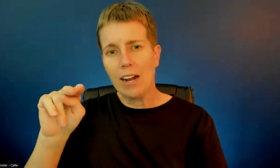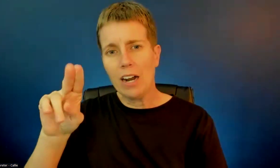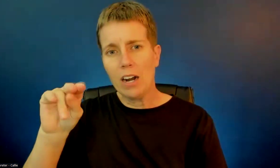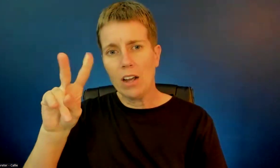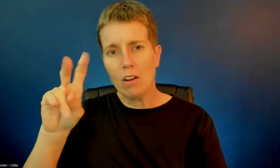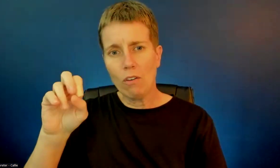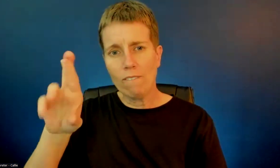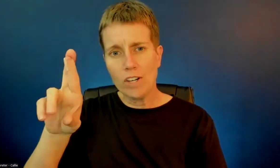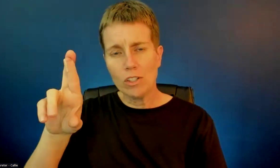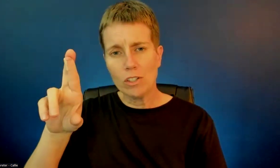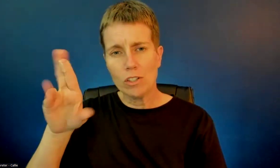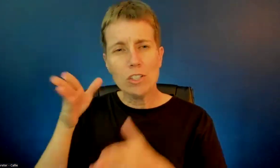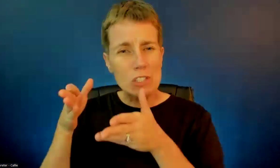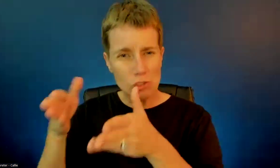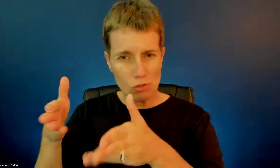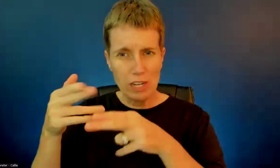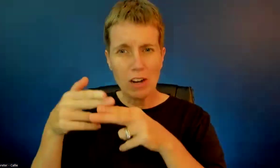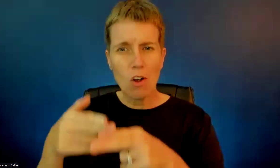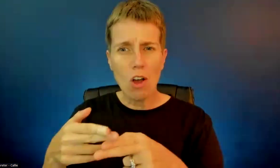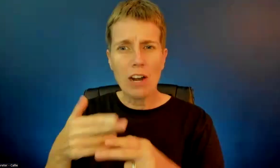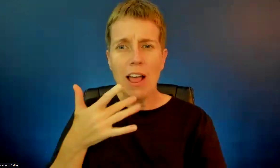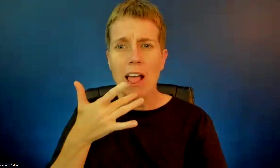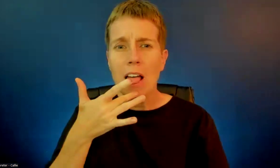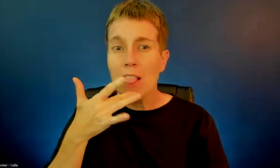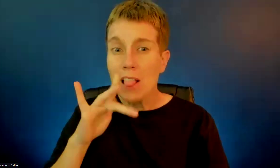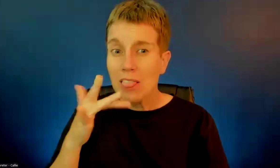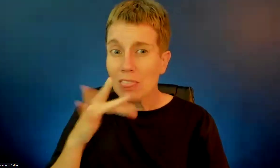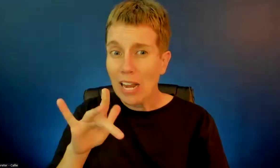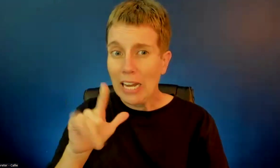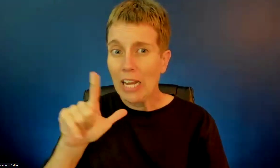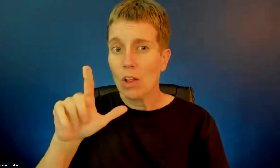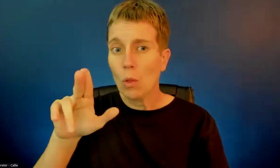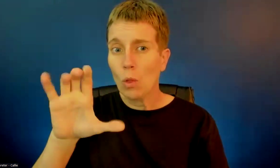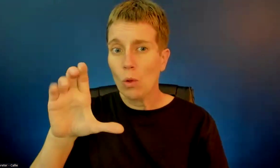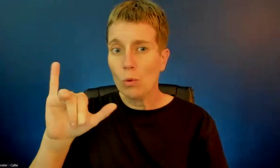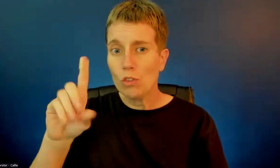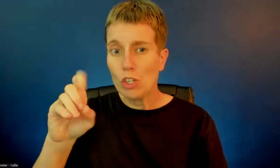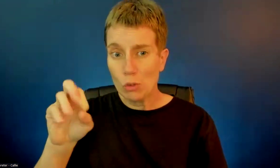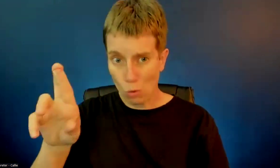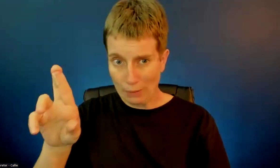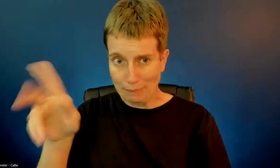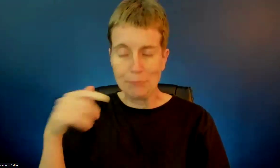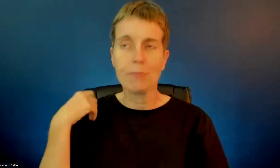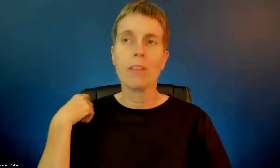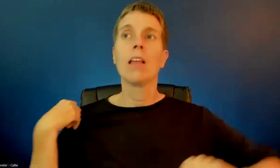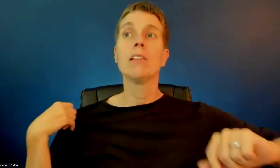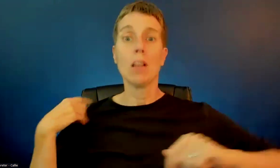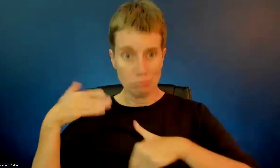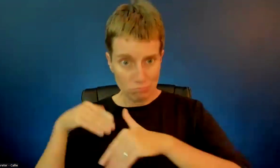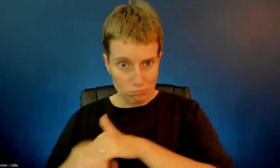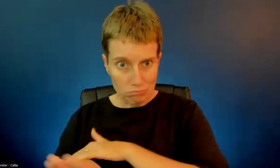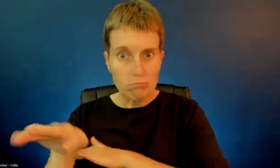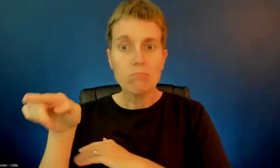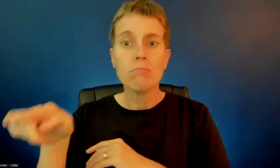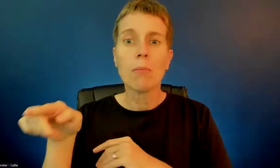It's called Lucky Luchador. It's what? Luchador. Okay. And there was a, it's on